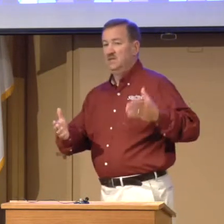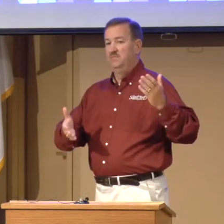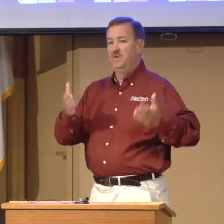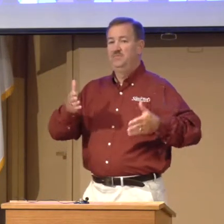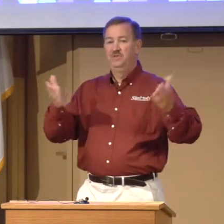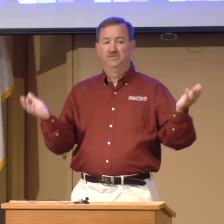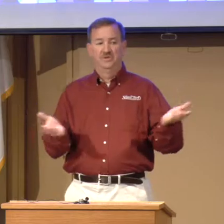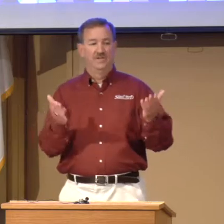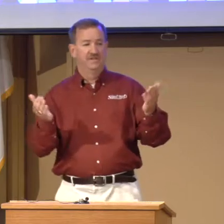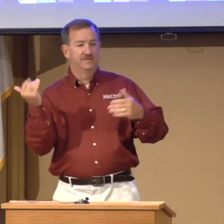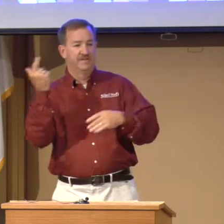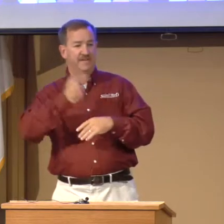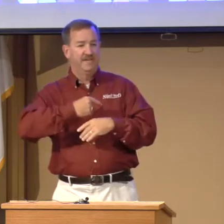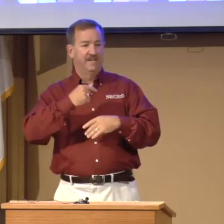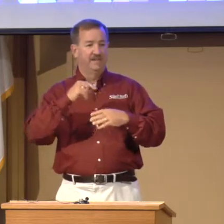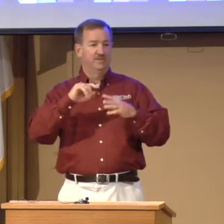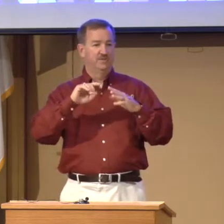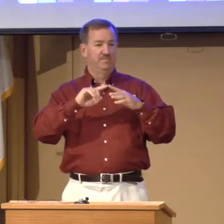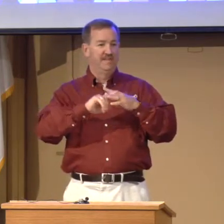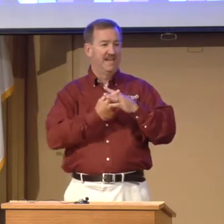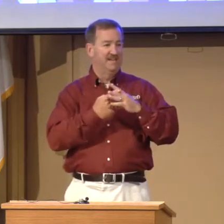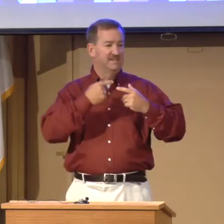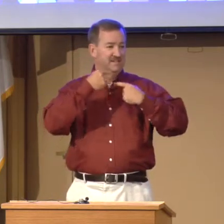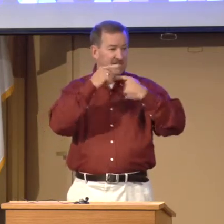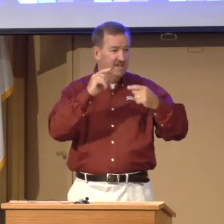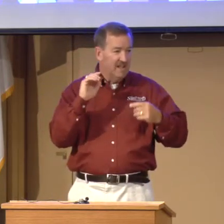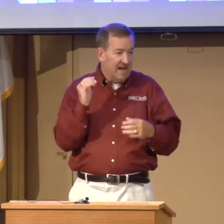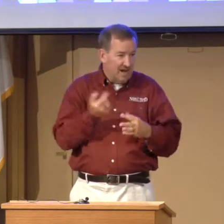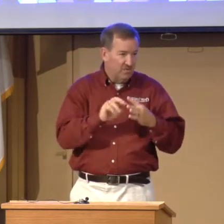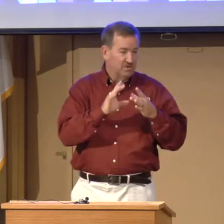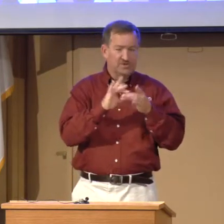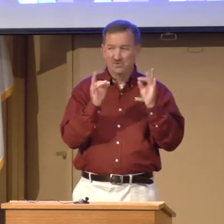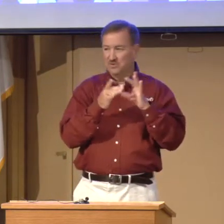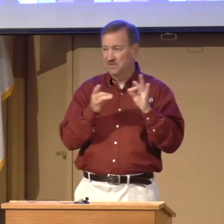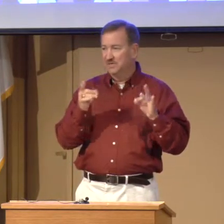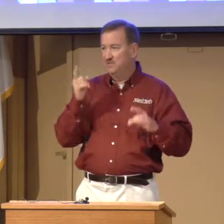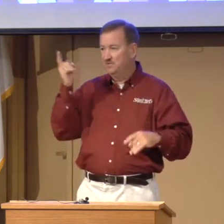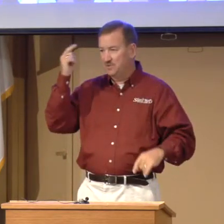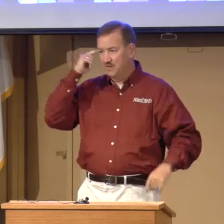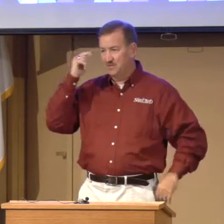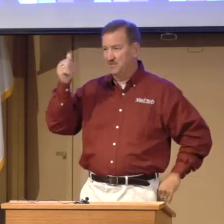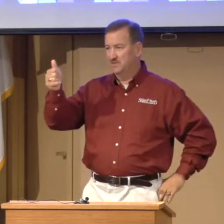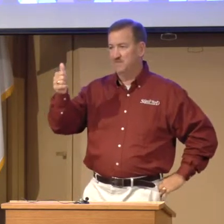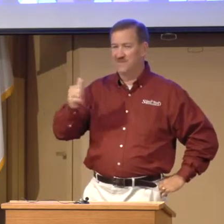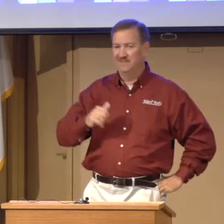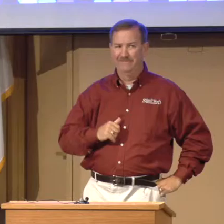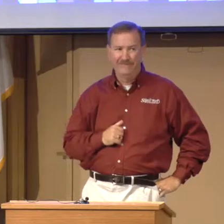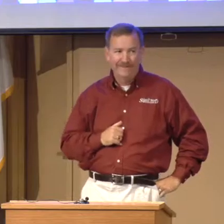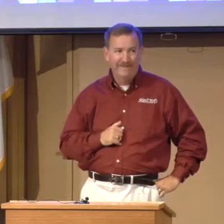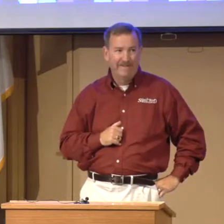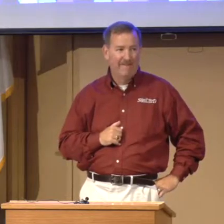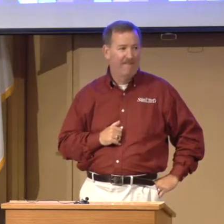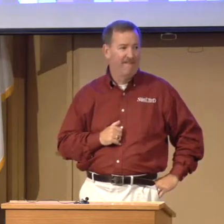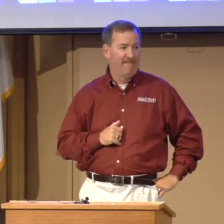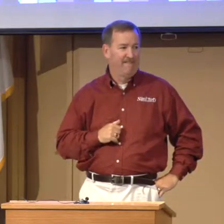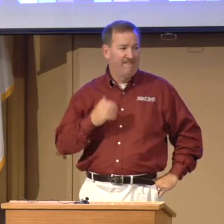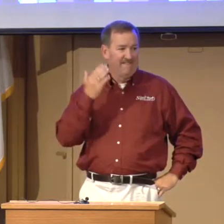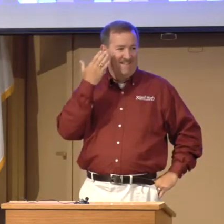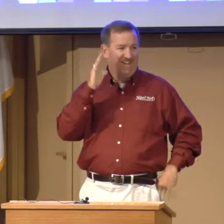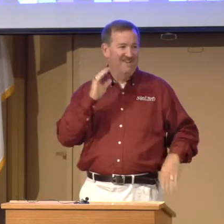And you are here today, and as we began to tell our story, you thought to yourself, I don't